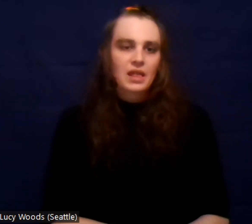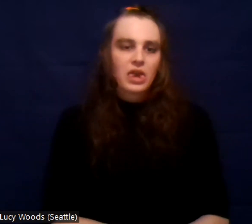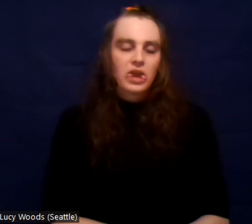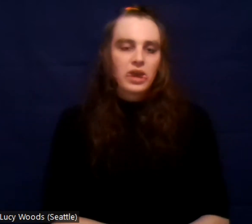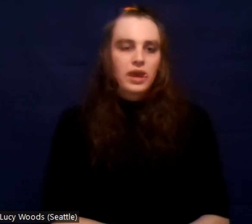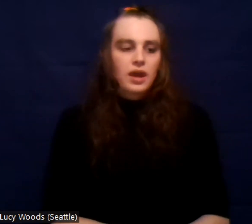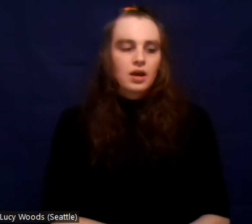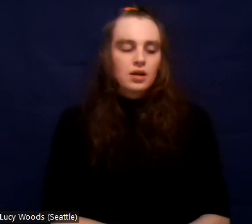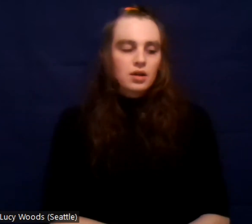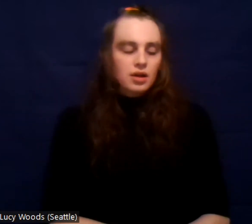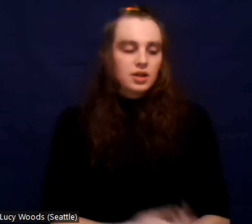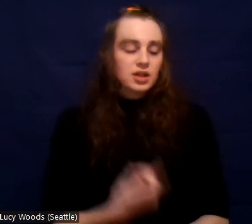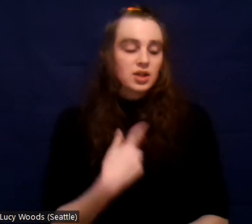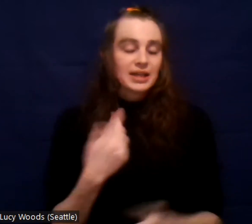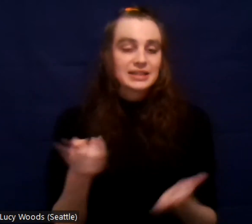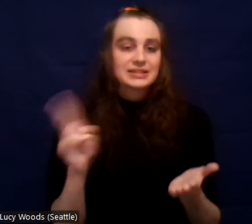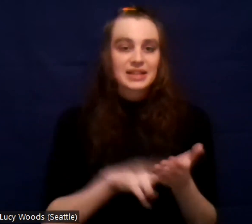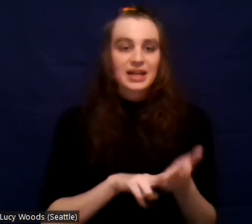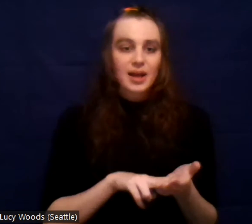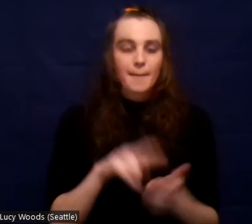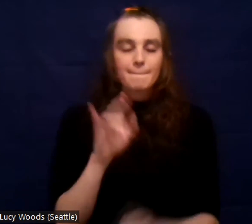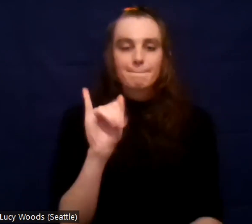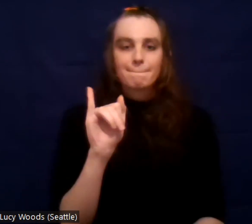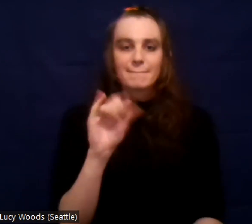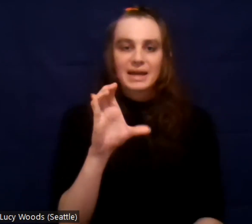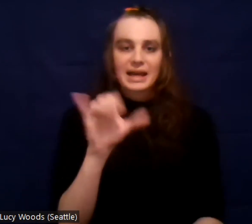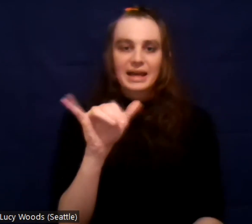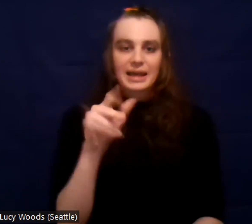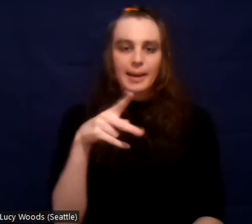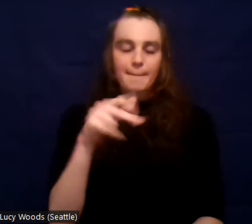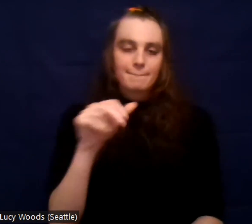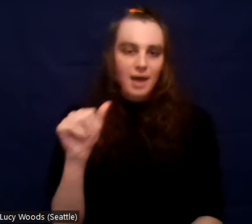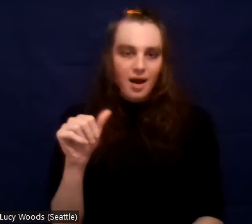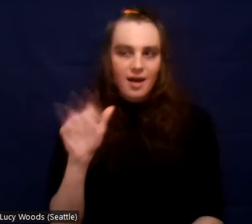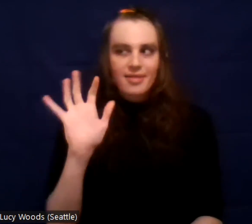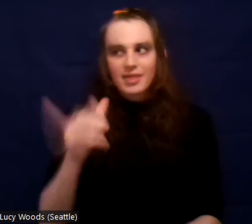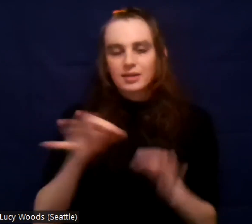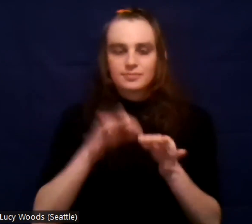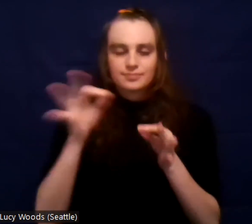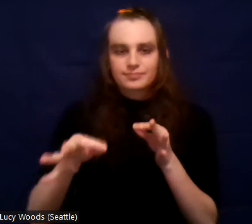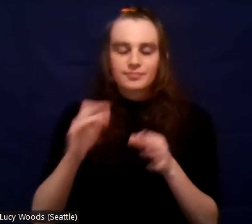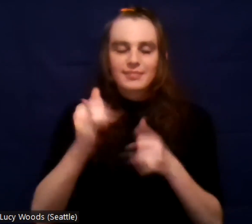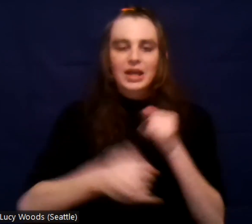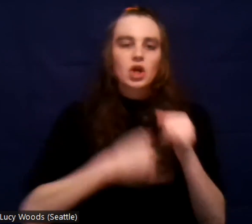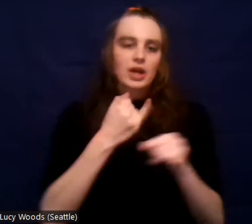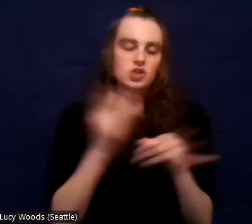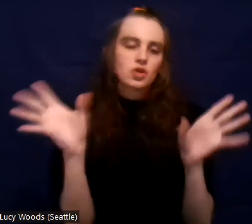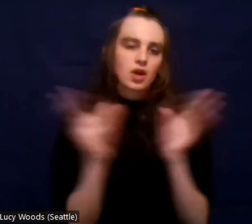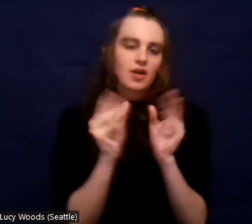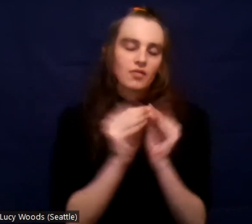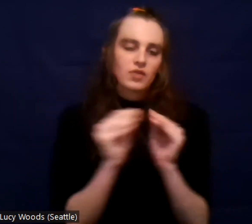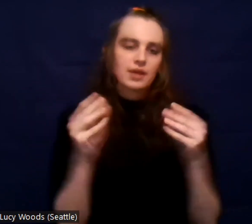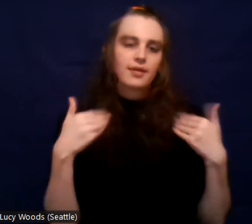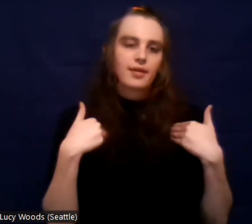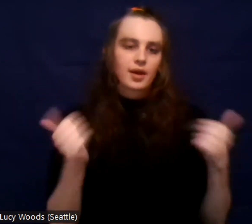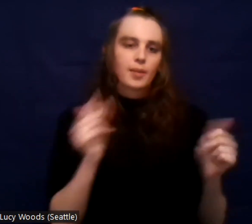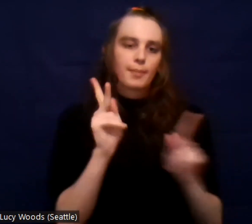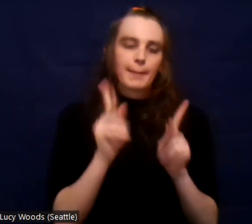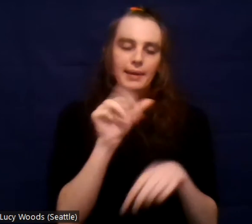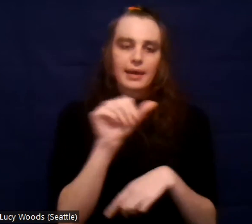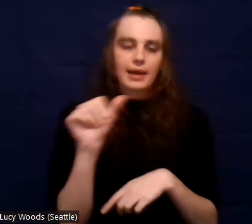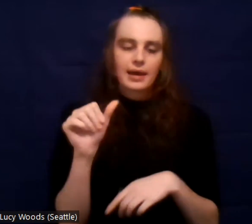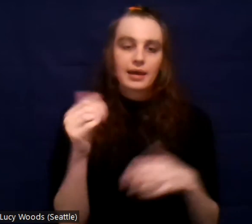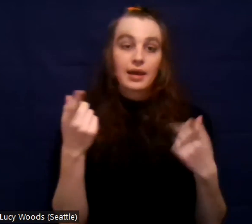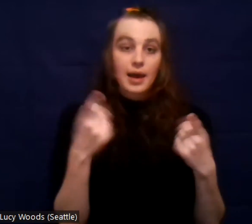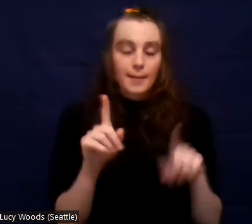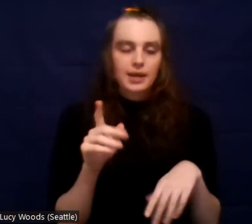signed up for Icky Paul and that got pushed back. Um, the international conference of young people was hosted in new Orleans.